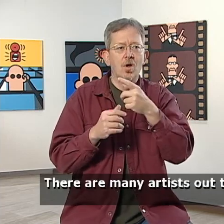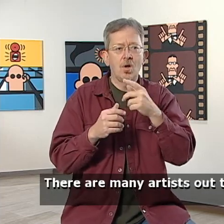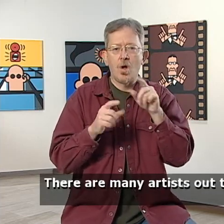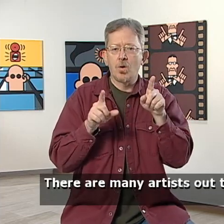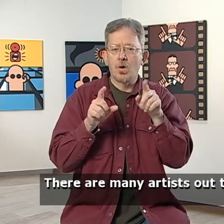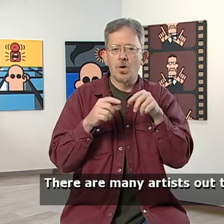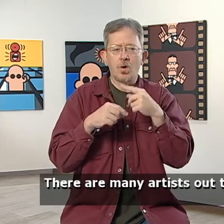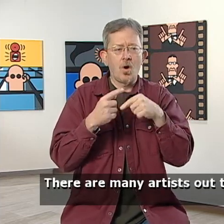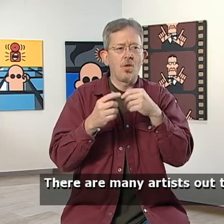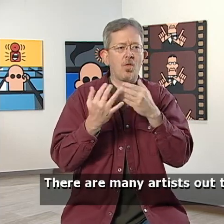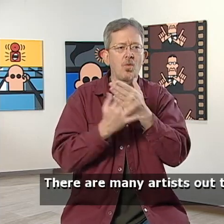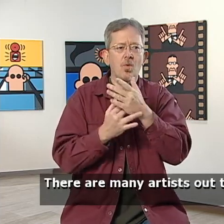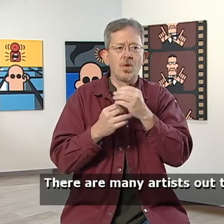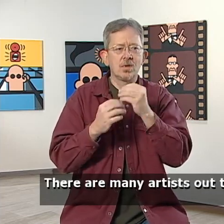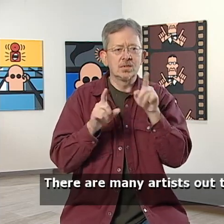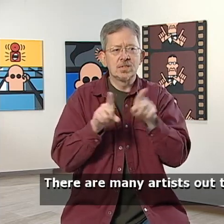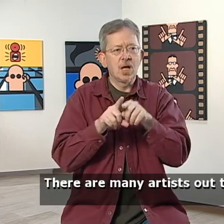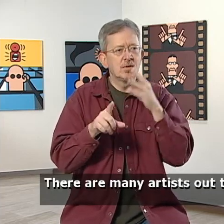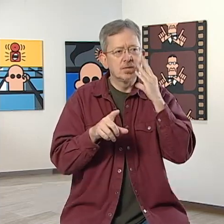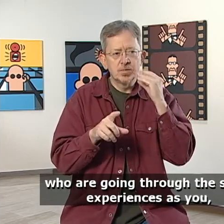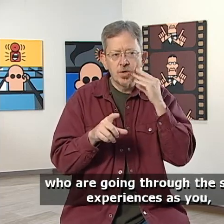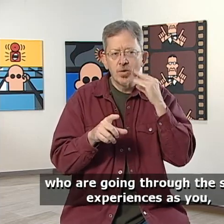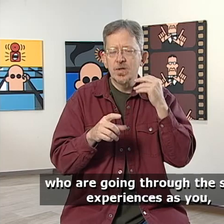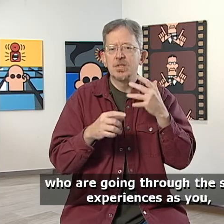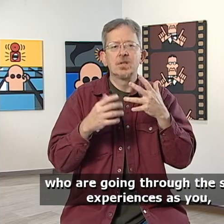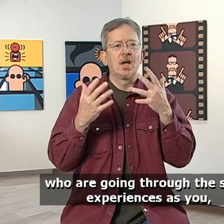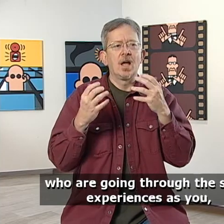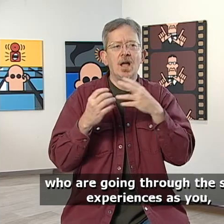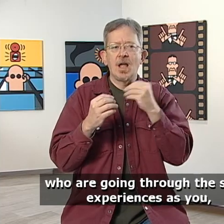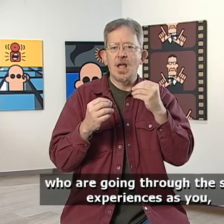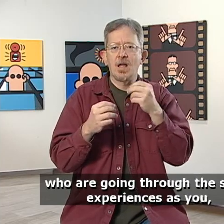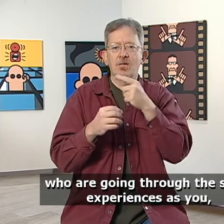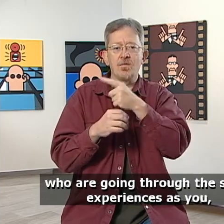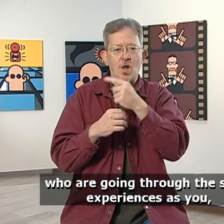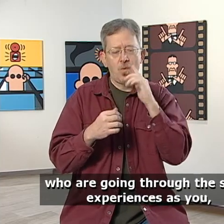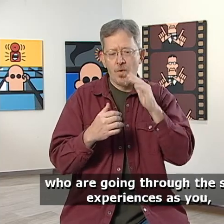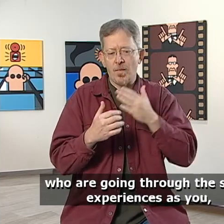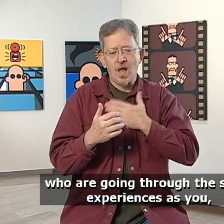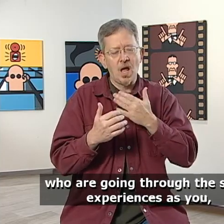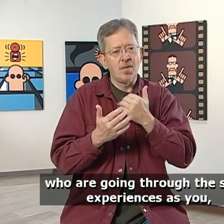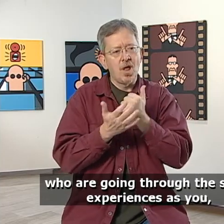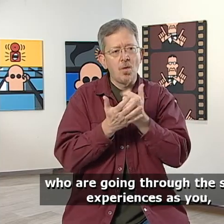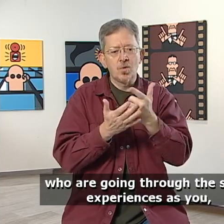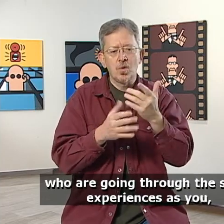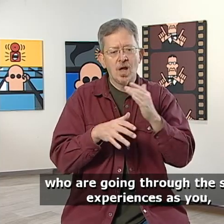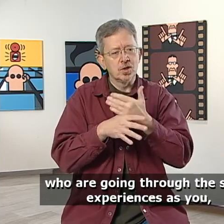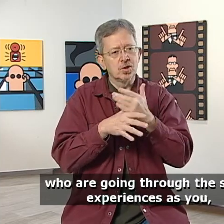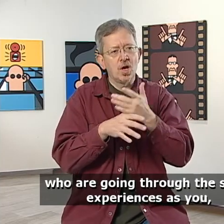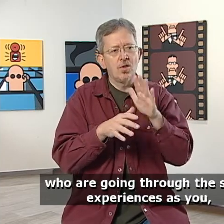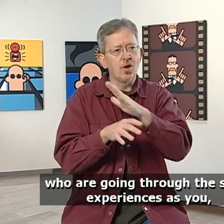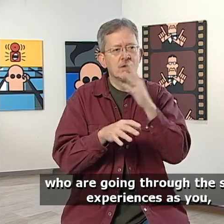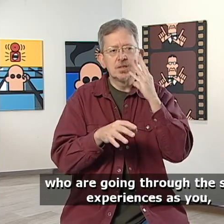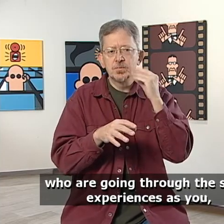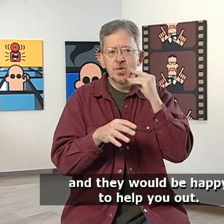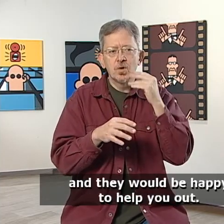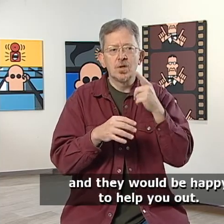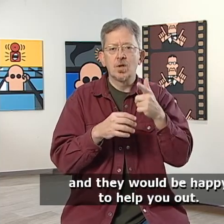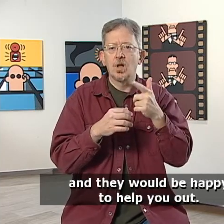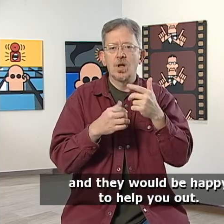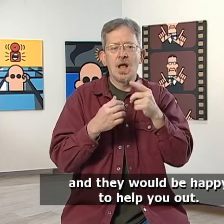there are many artists out there who are going through the same experiences as you and